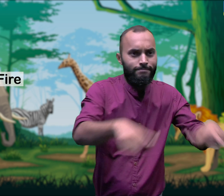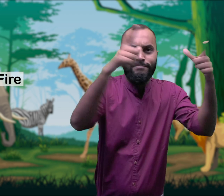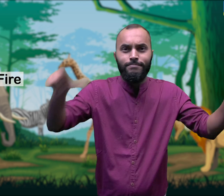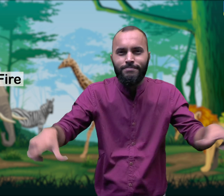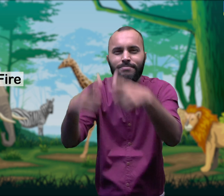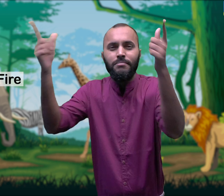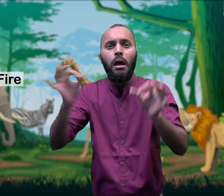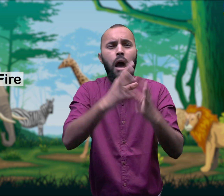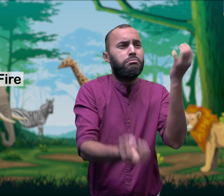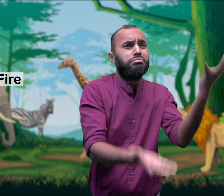Forest fire